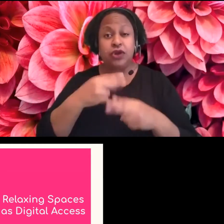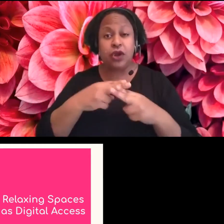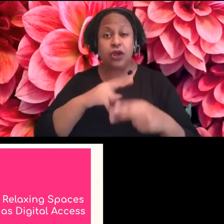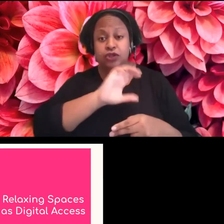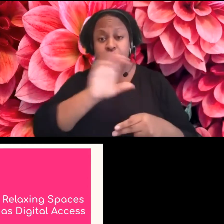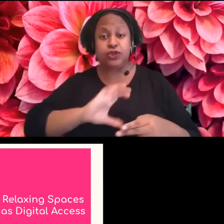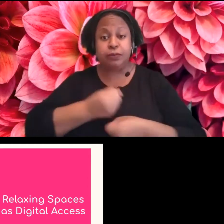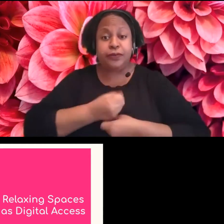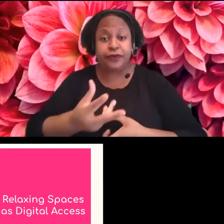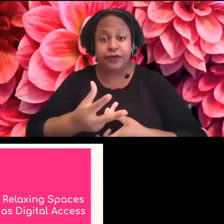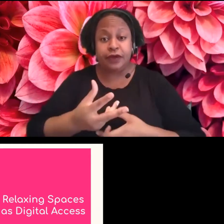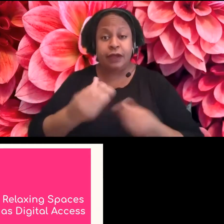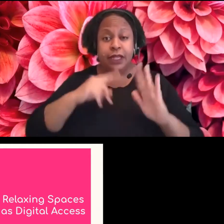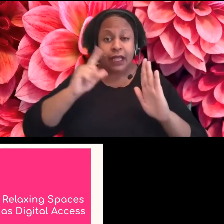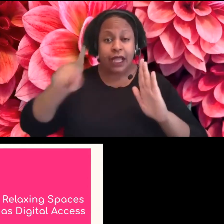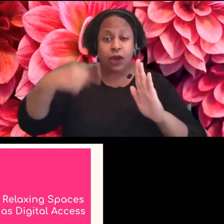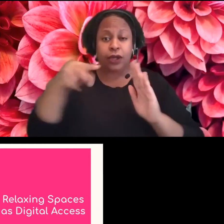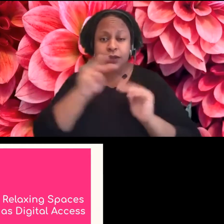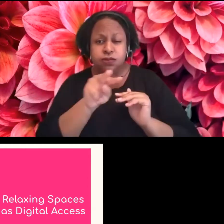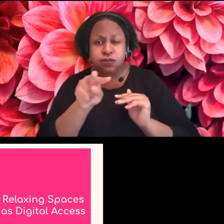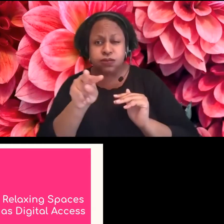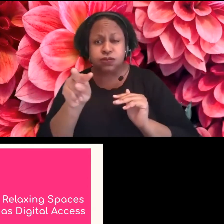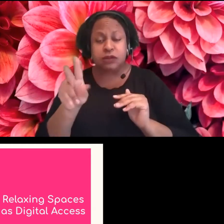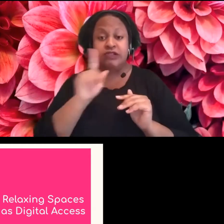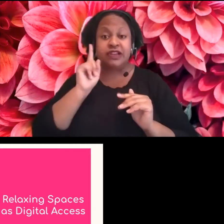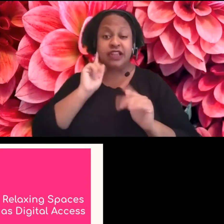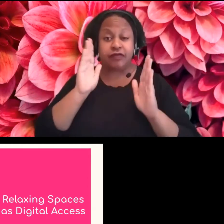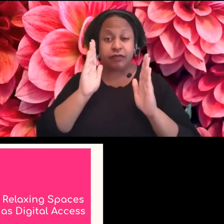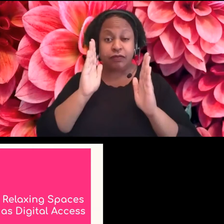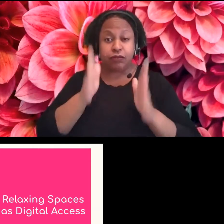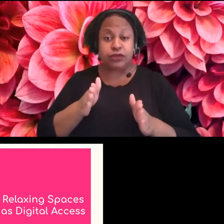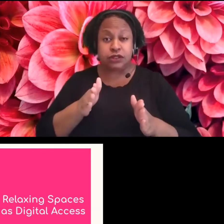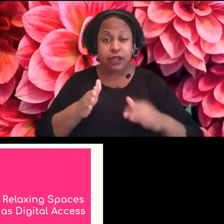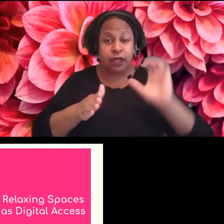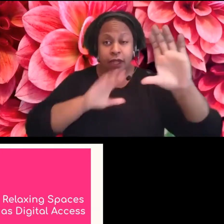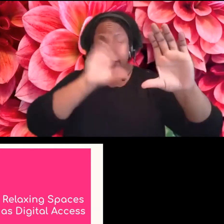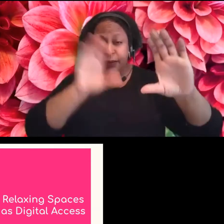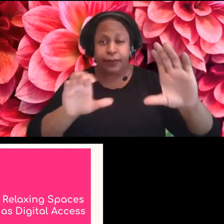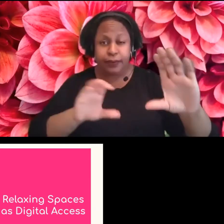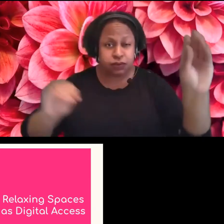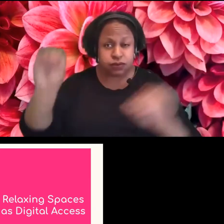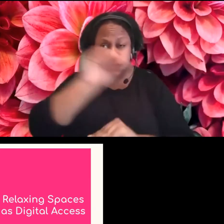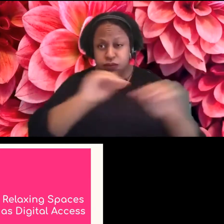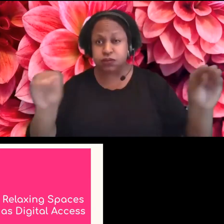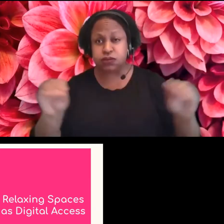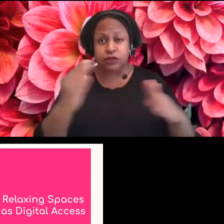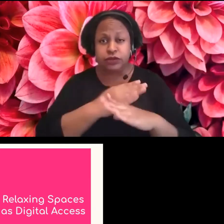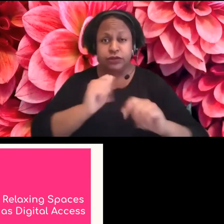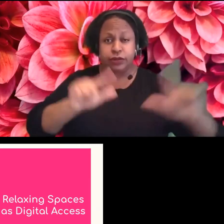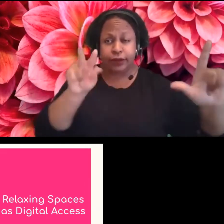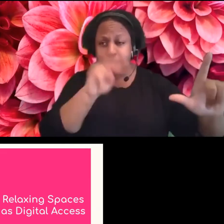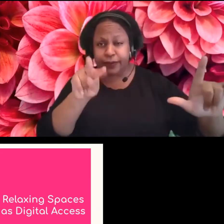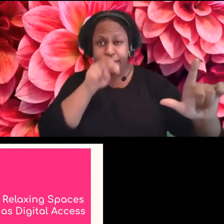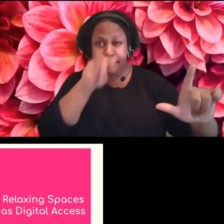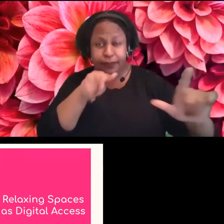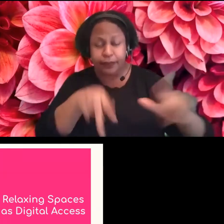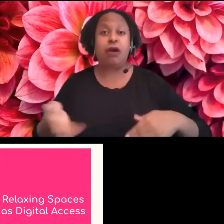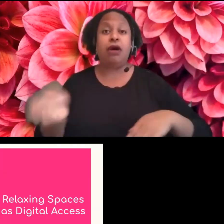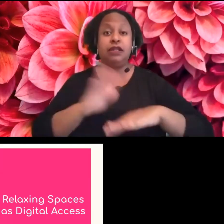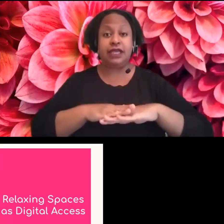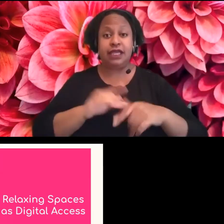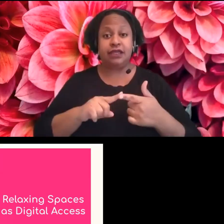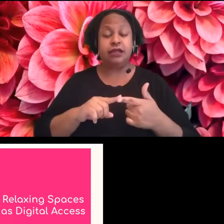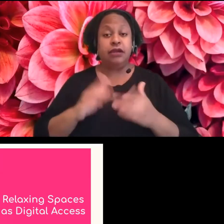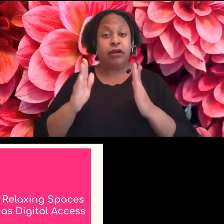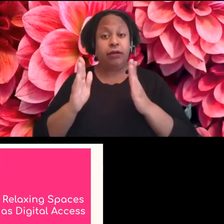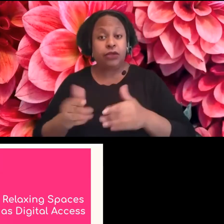at multiple moving, you know, interpreter screens and screen shares all day. The adjusted person who's trying to keep up with all